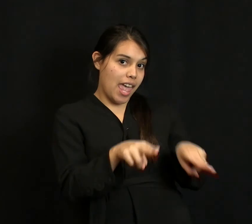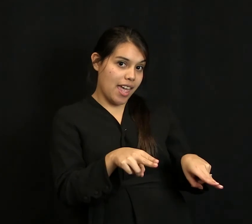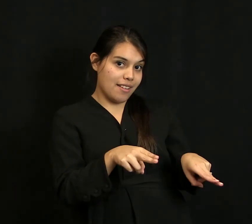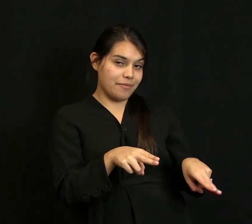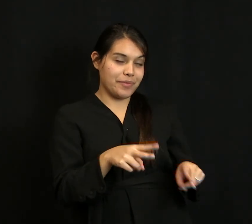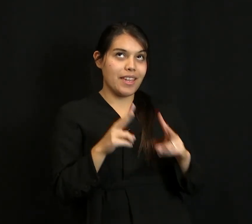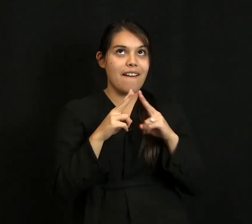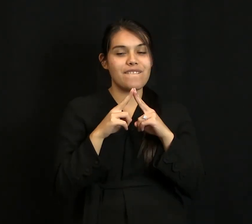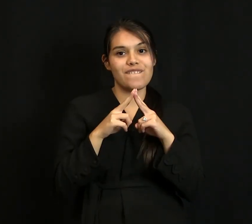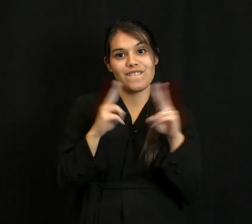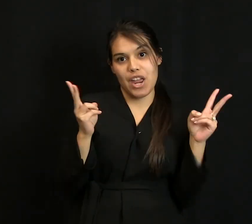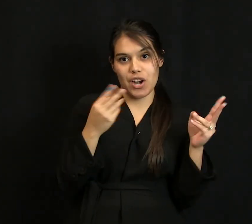good egg.